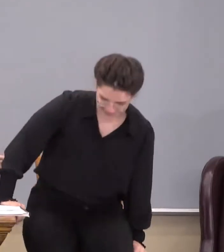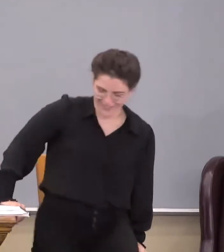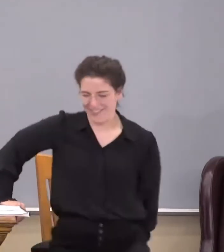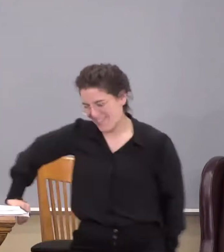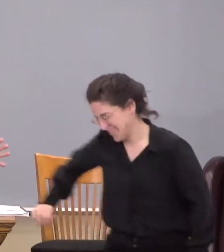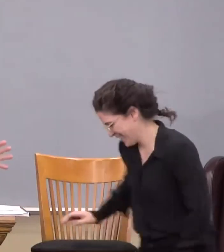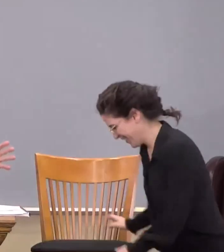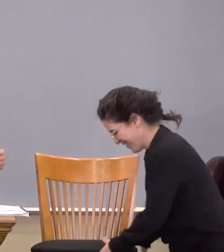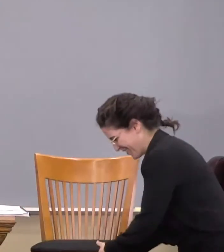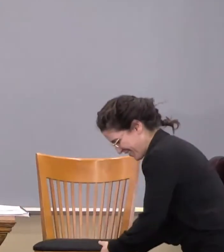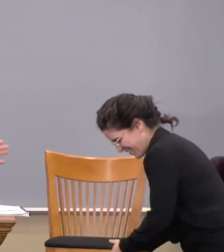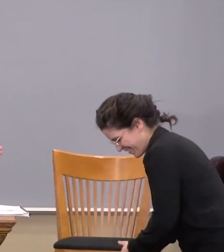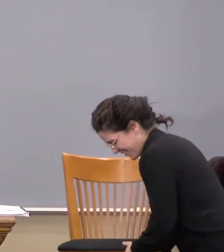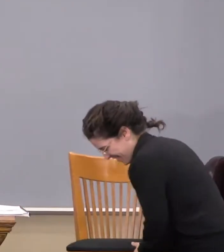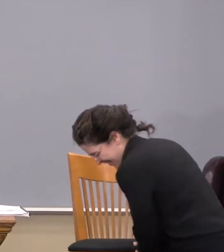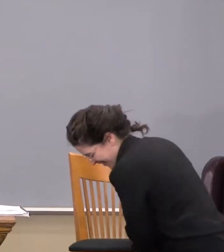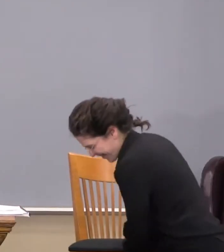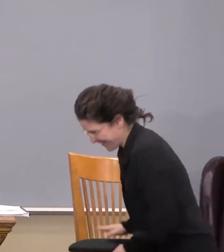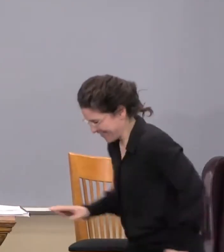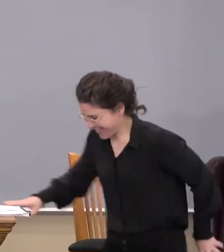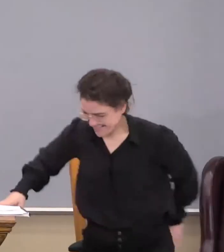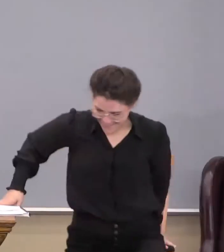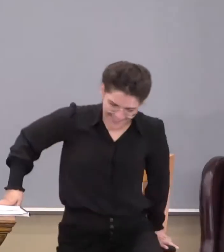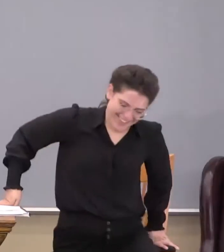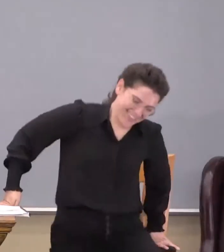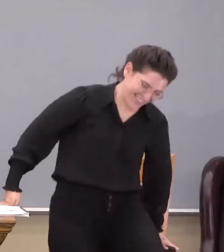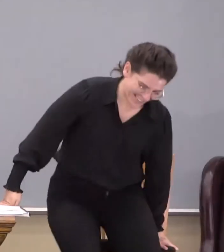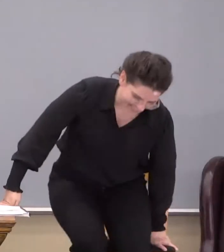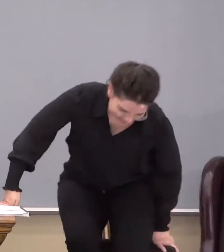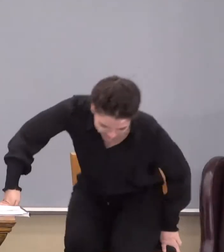She said I'm going to scoot over, so I'm just joking.